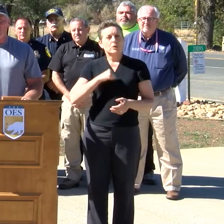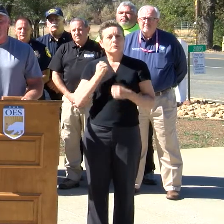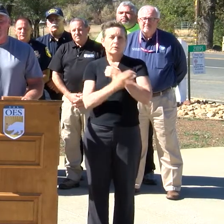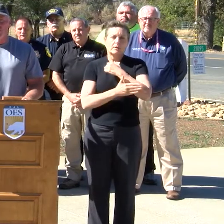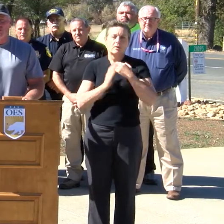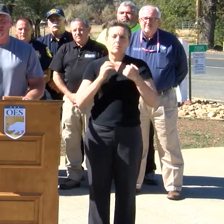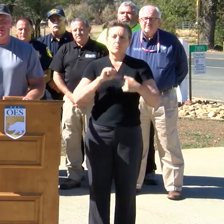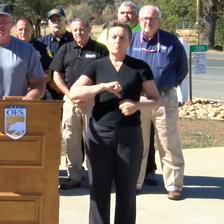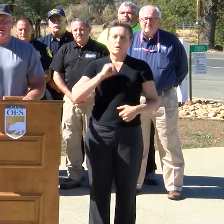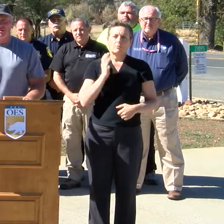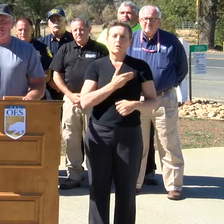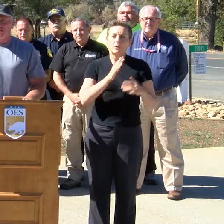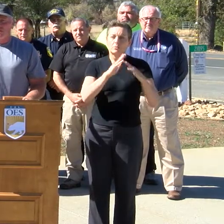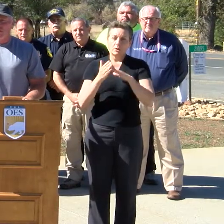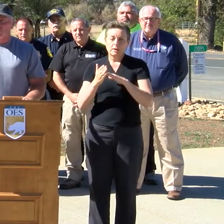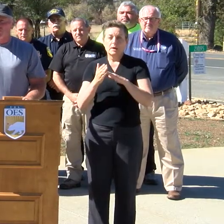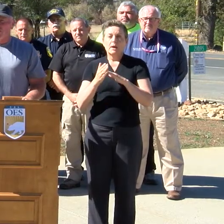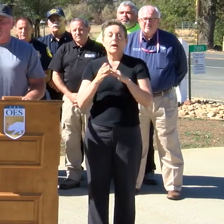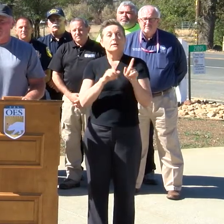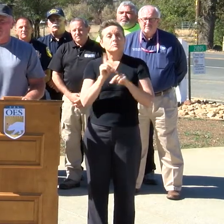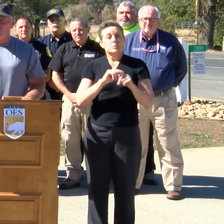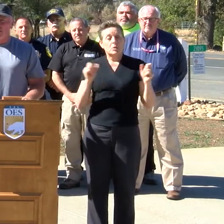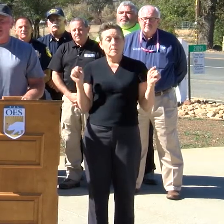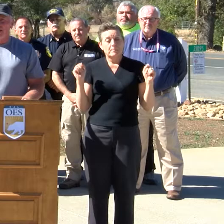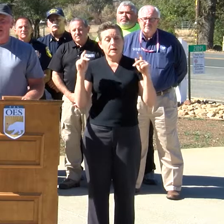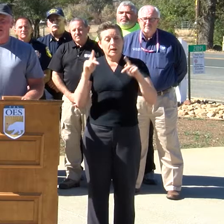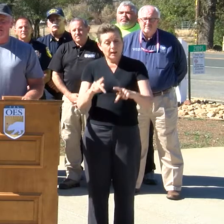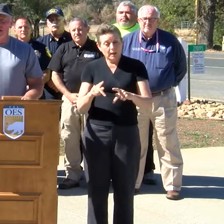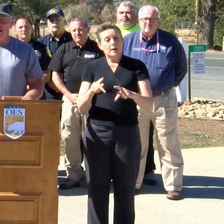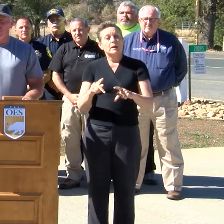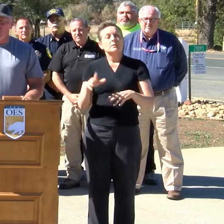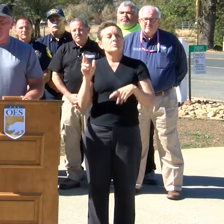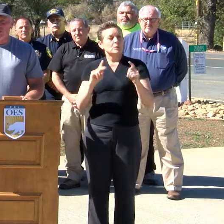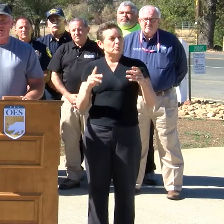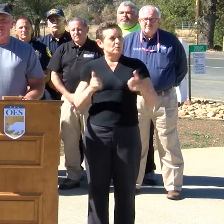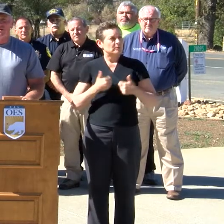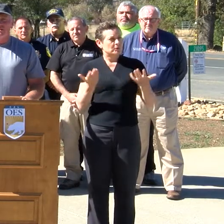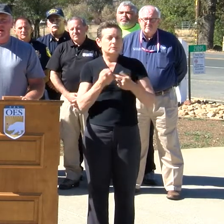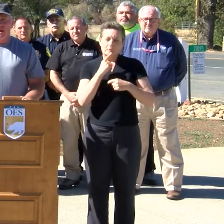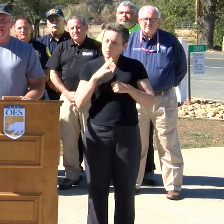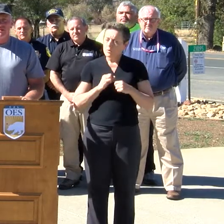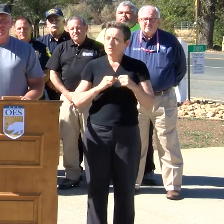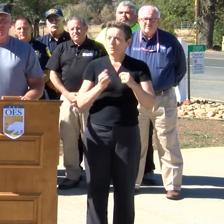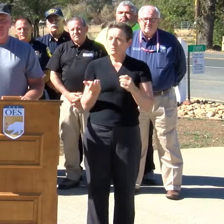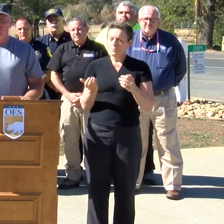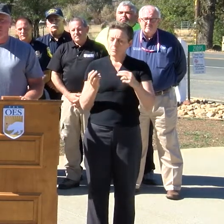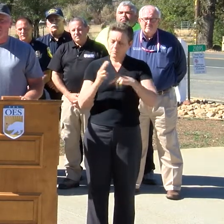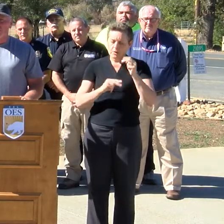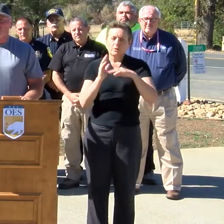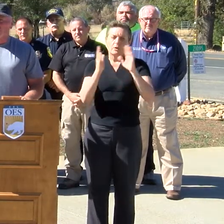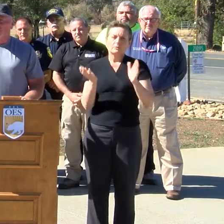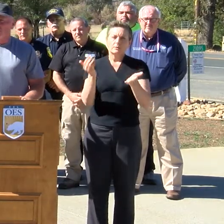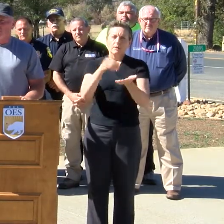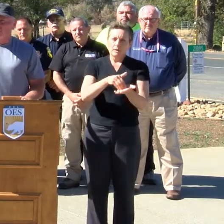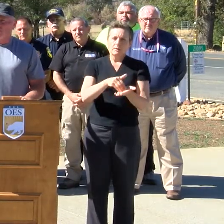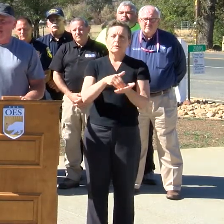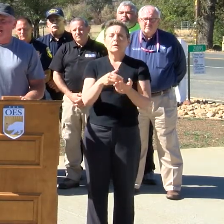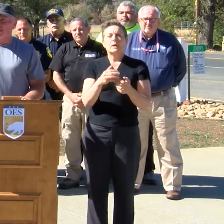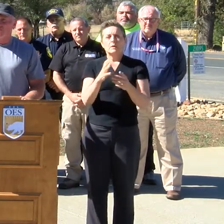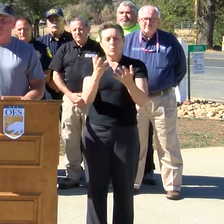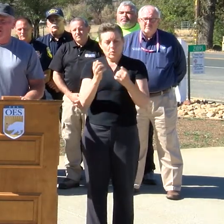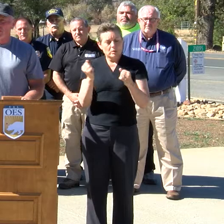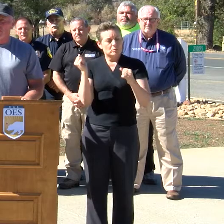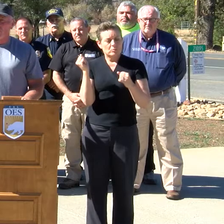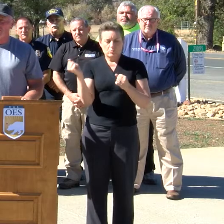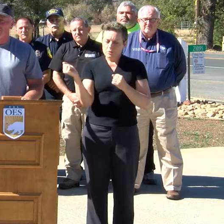repopulation occurs, members of our community have already indicated a desire to rebuild and bring this community